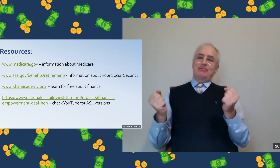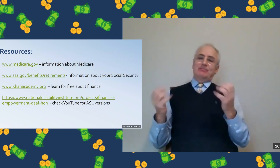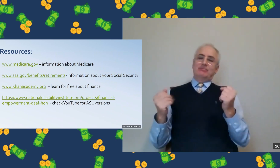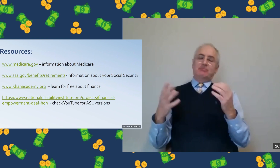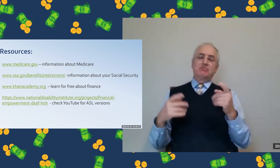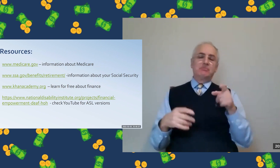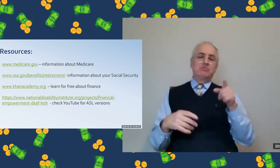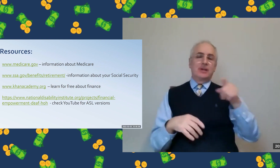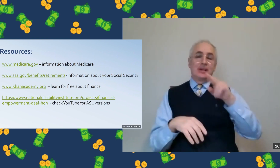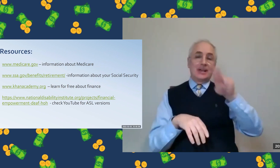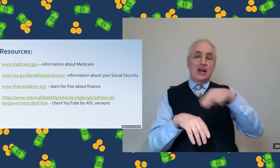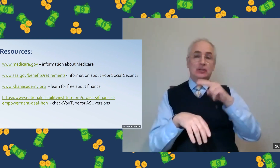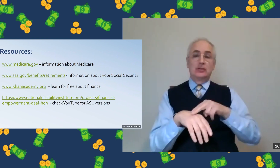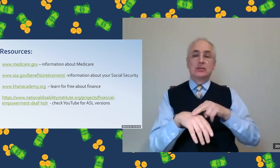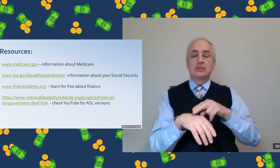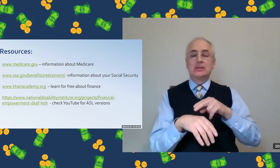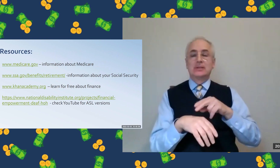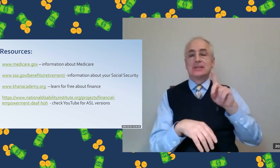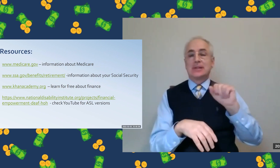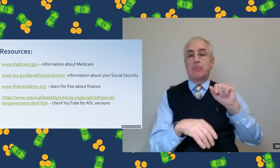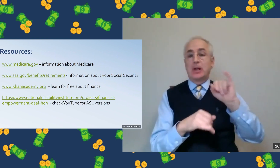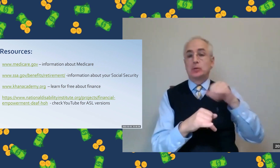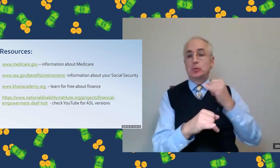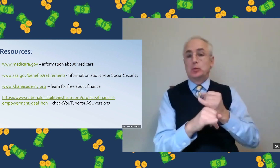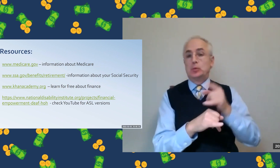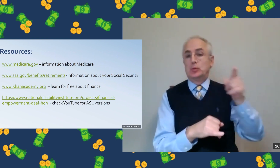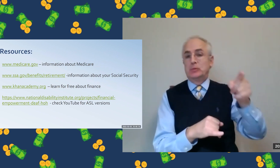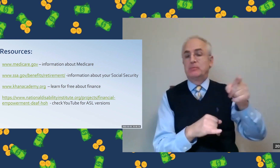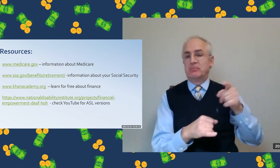I know that some people prefer information in American Sign Language.